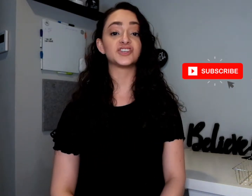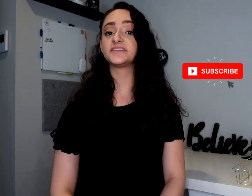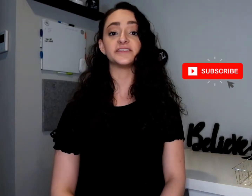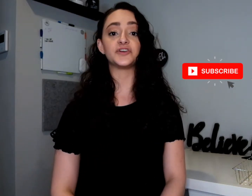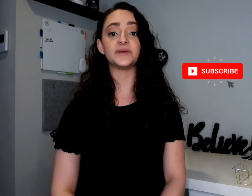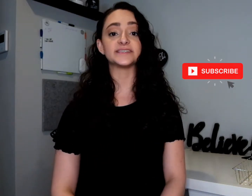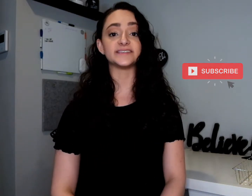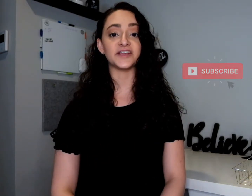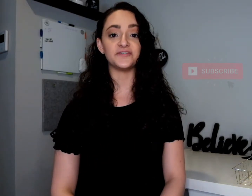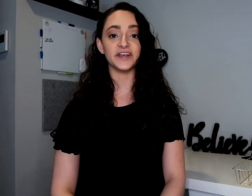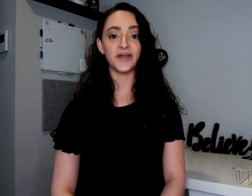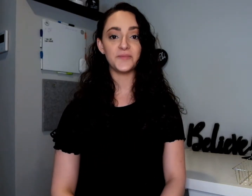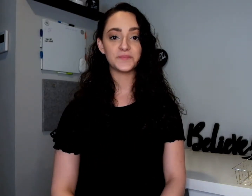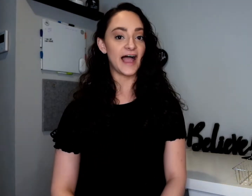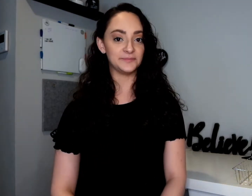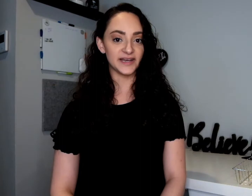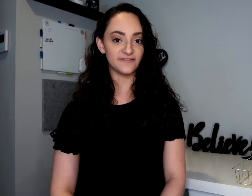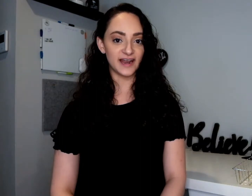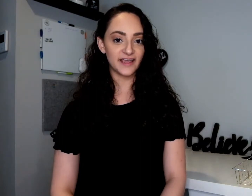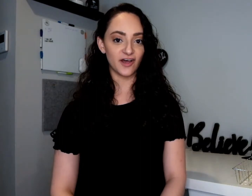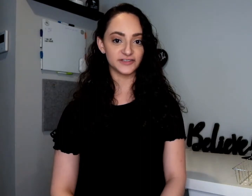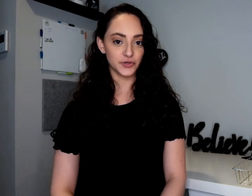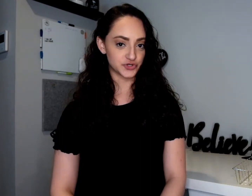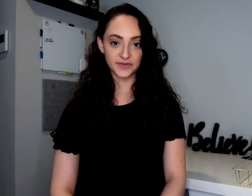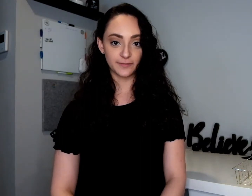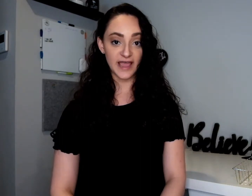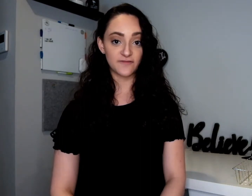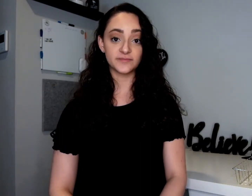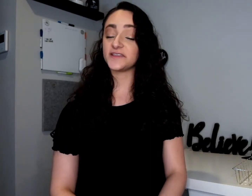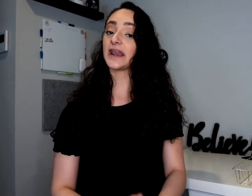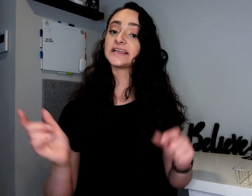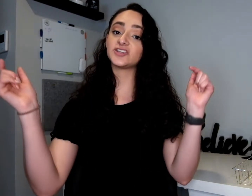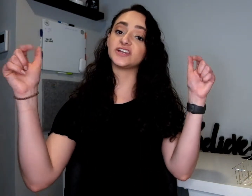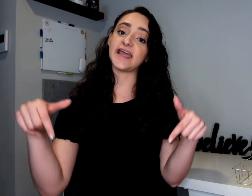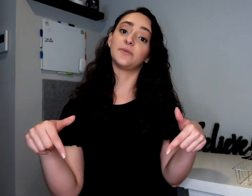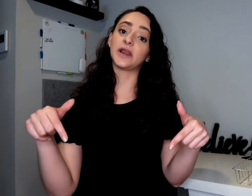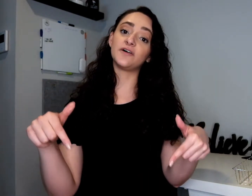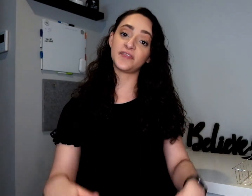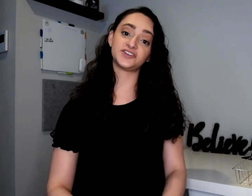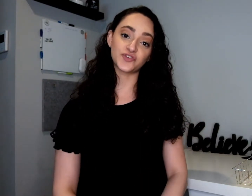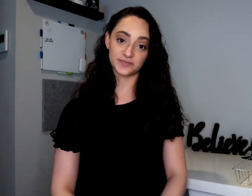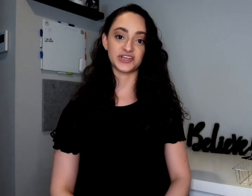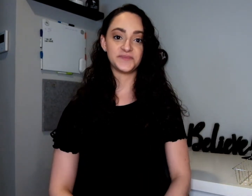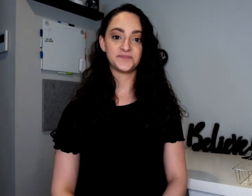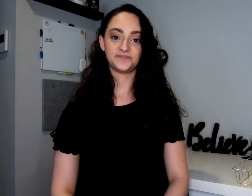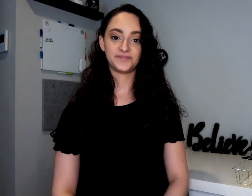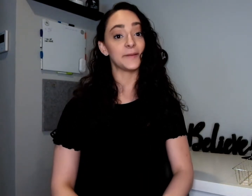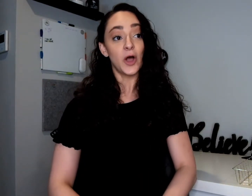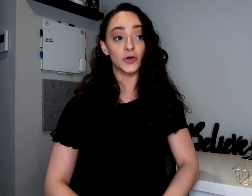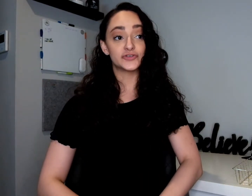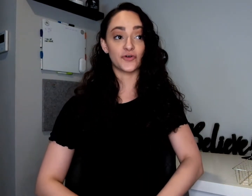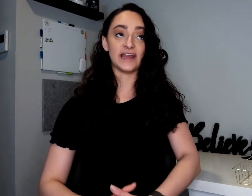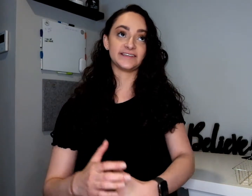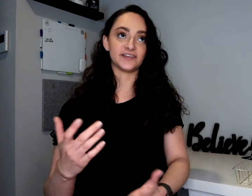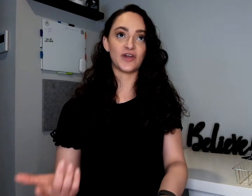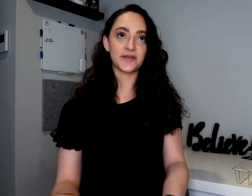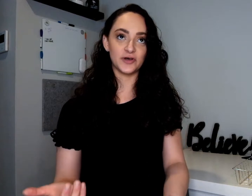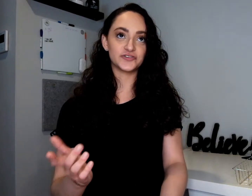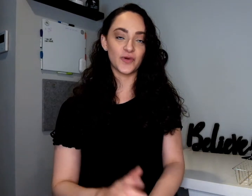so you don't miss a single video. I'm BelieveEli on all social media platforms and the links are down below in the description. I post, or at least I try to post twice